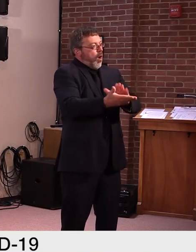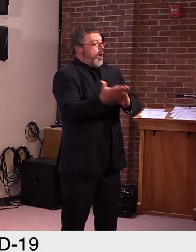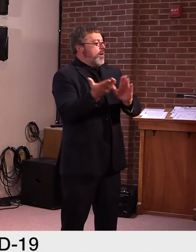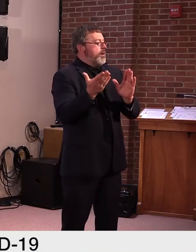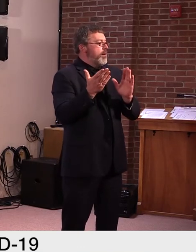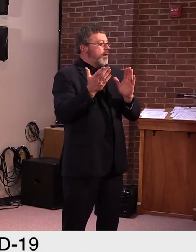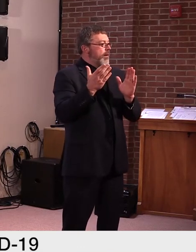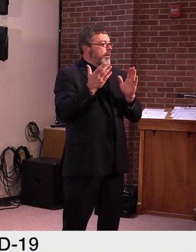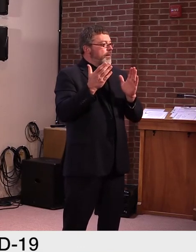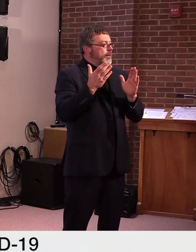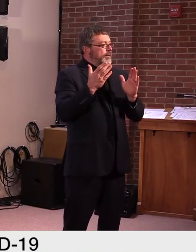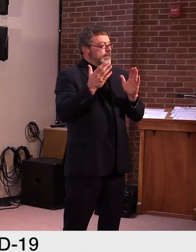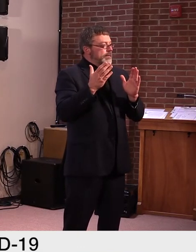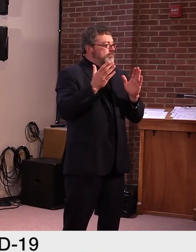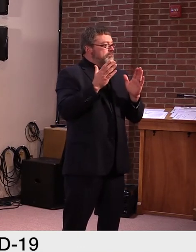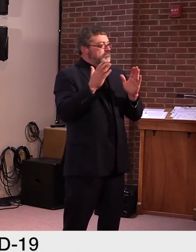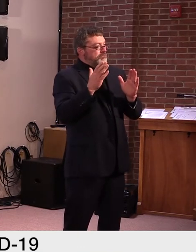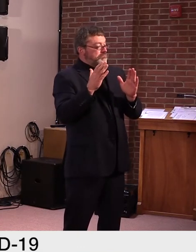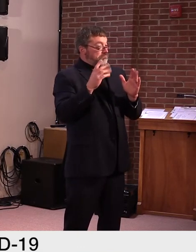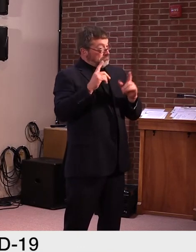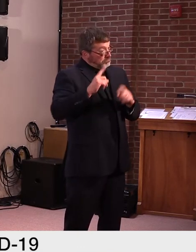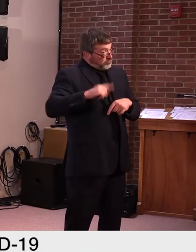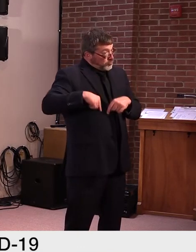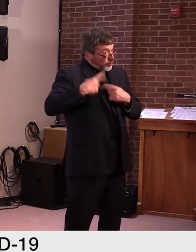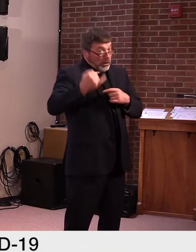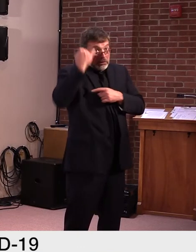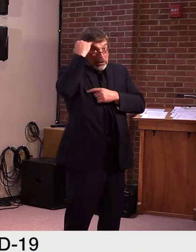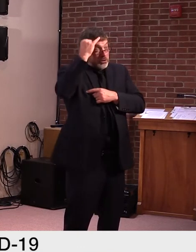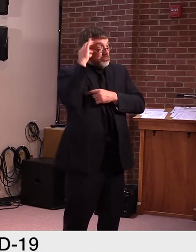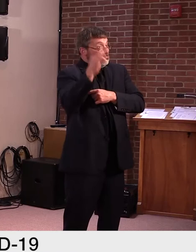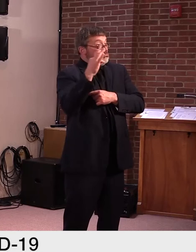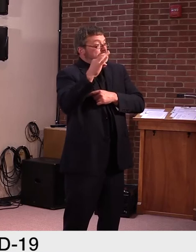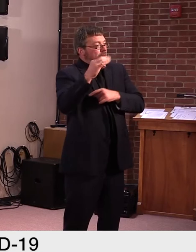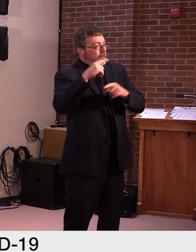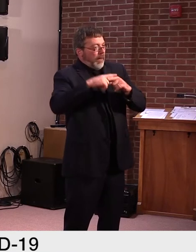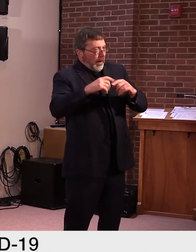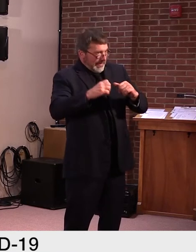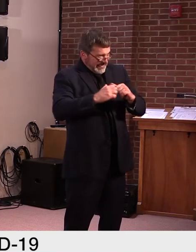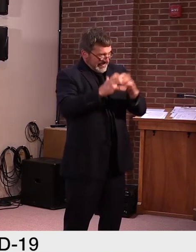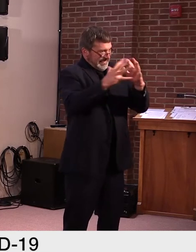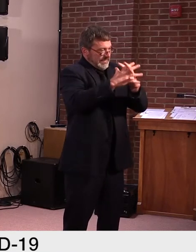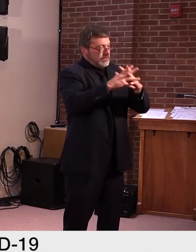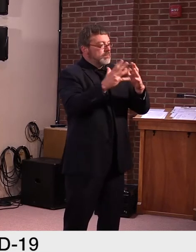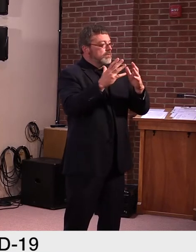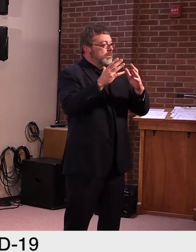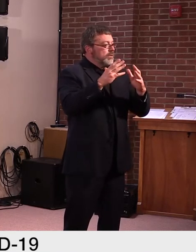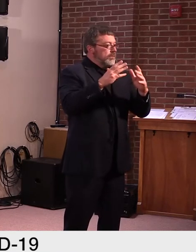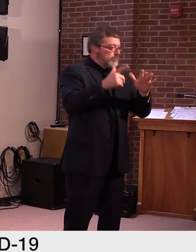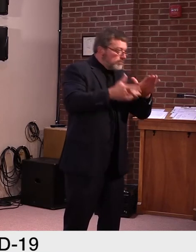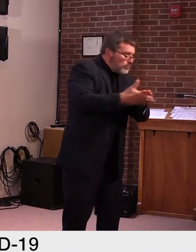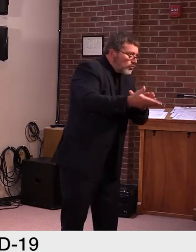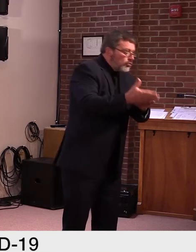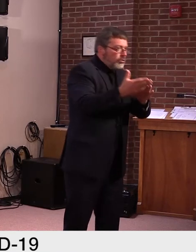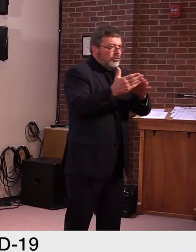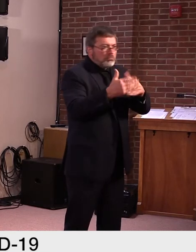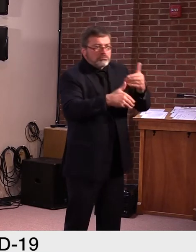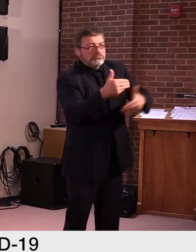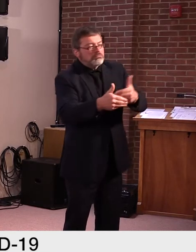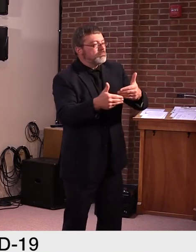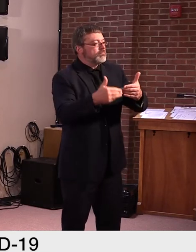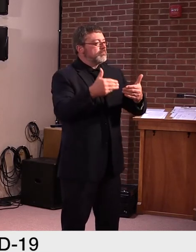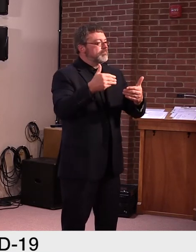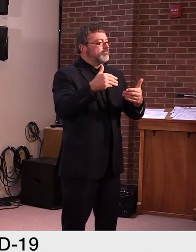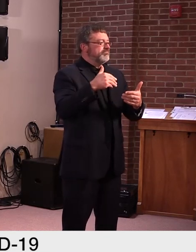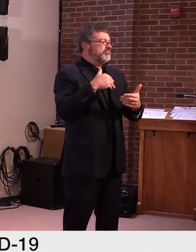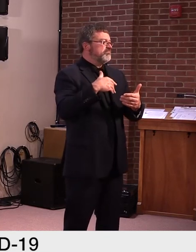the midpoint now. We need to sort of change our, look at our direction and make sure that we're